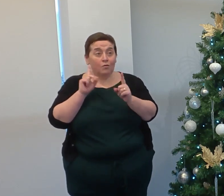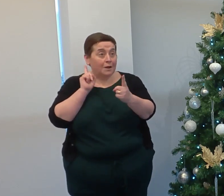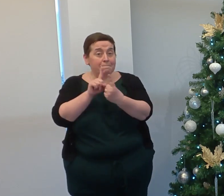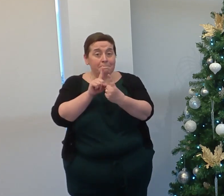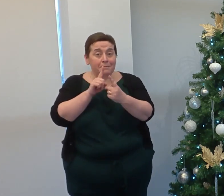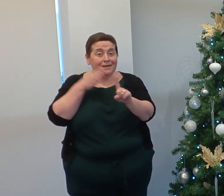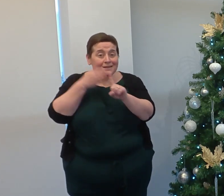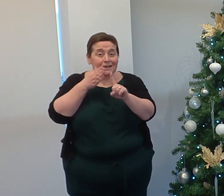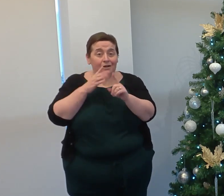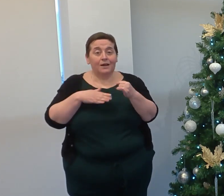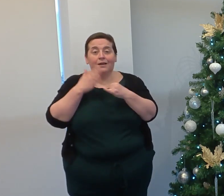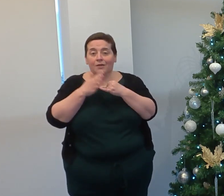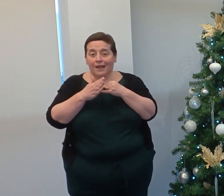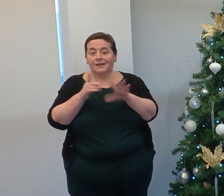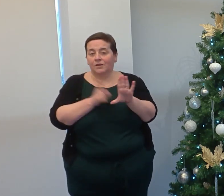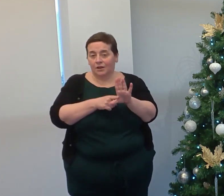of 2022.